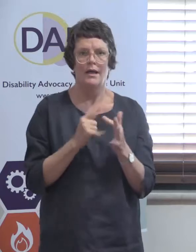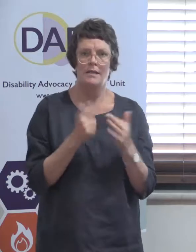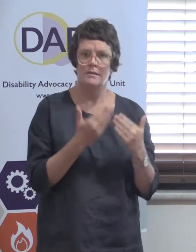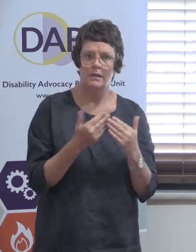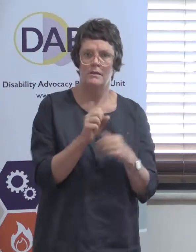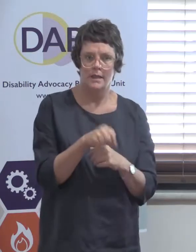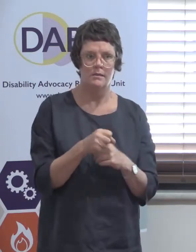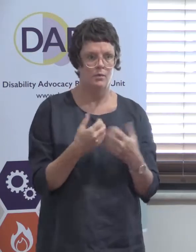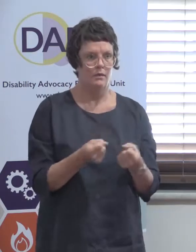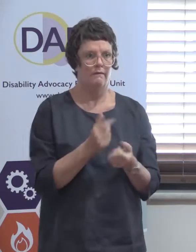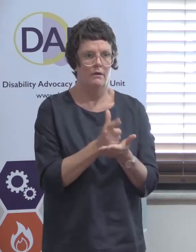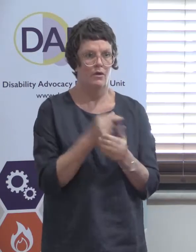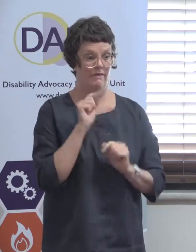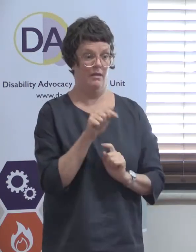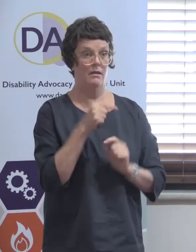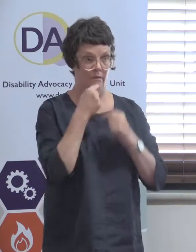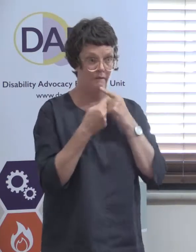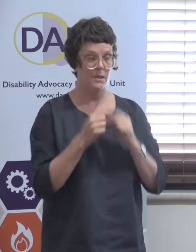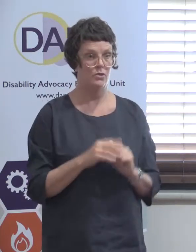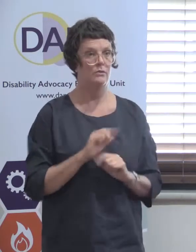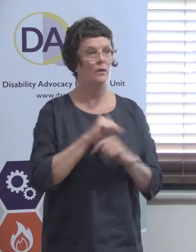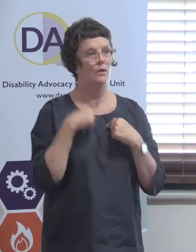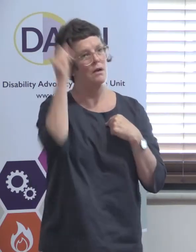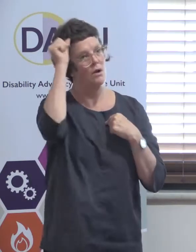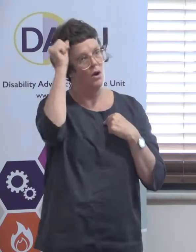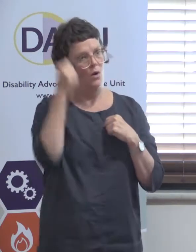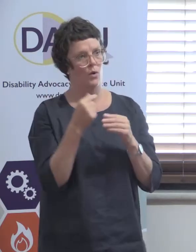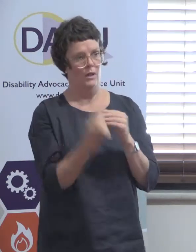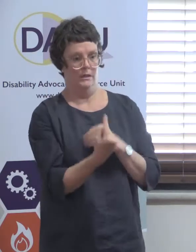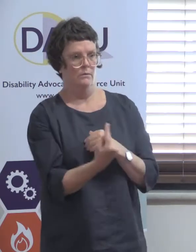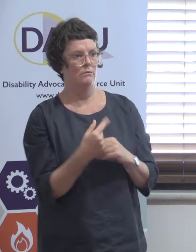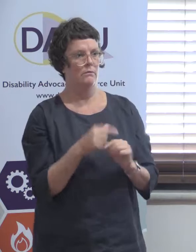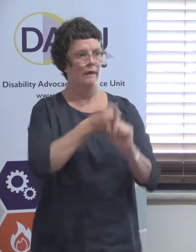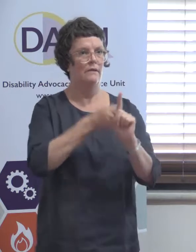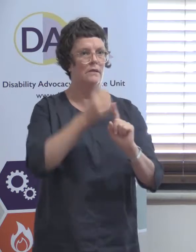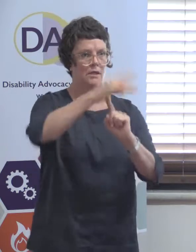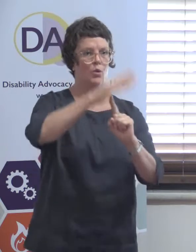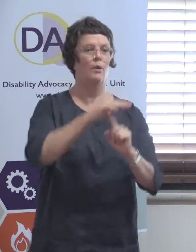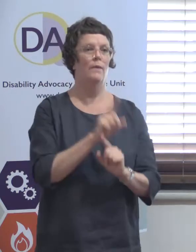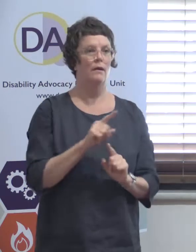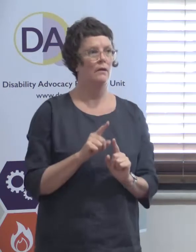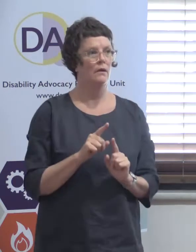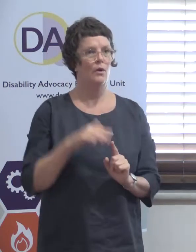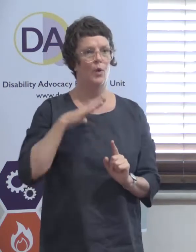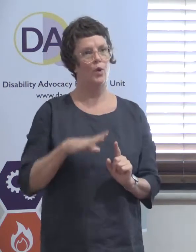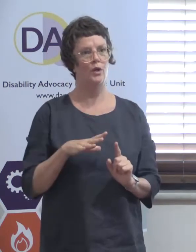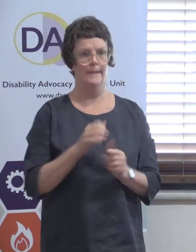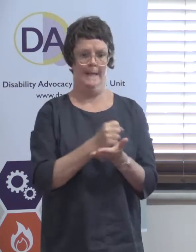we all understand that independent advocacy is important, but we had, really, we were looking for some kind of proof.